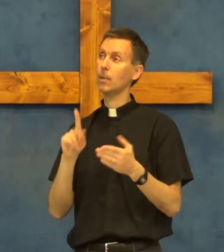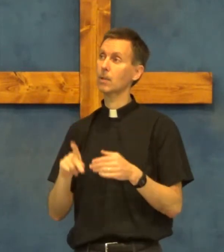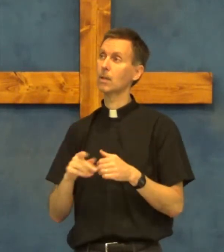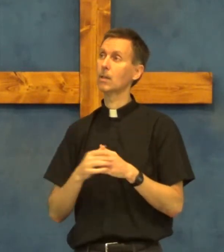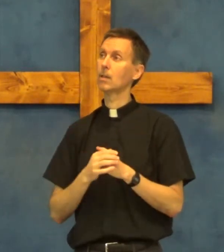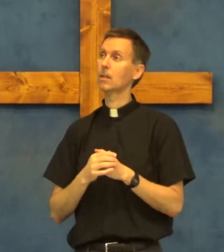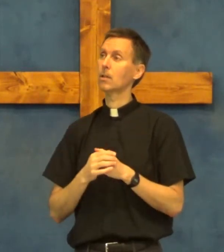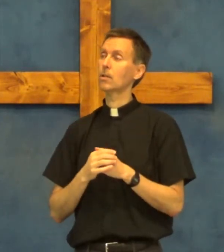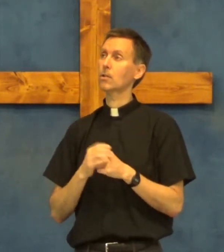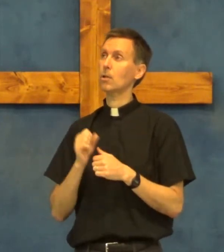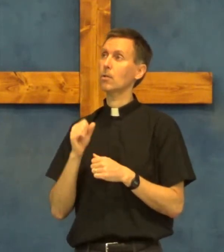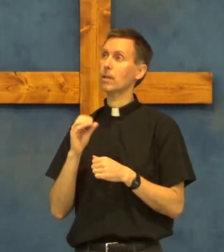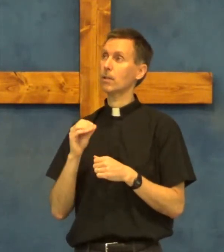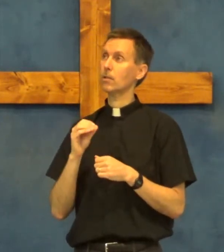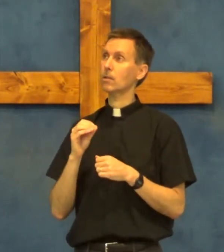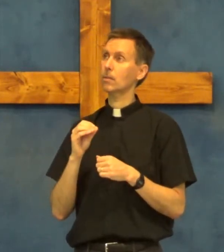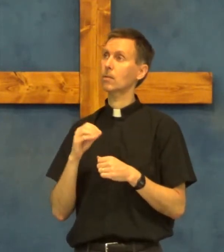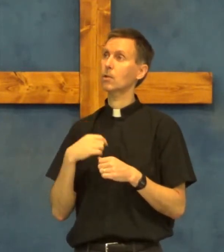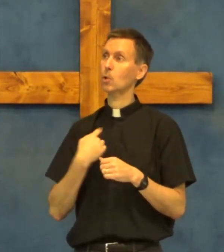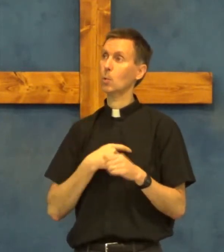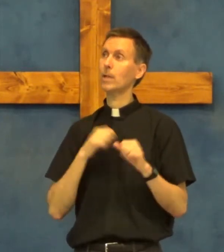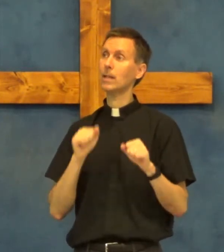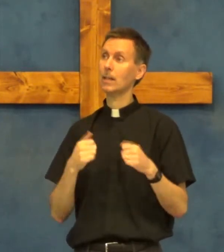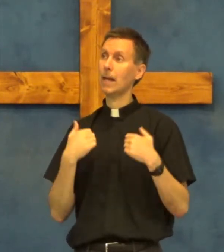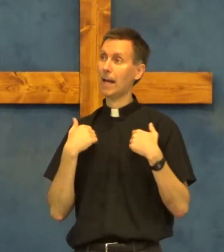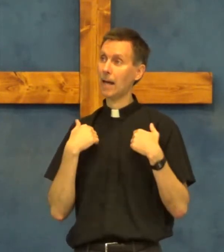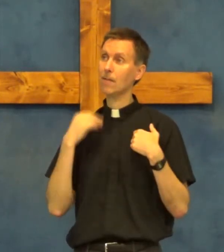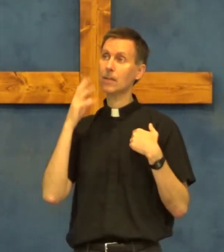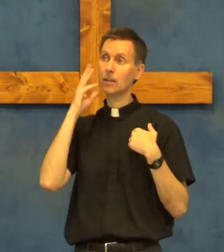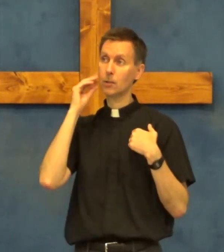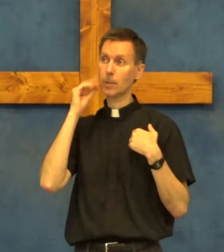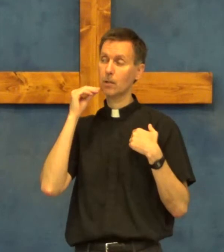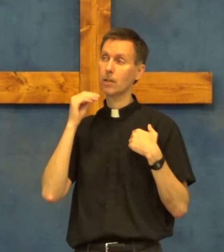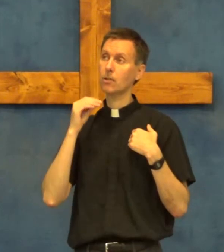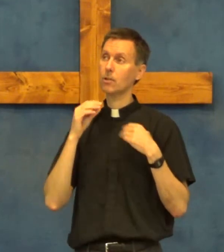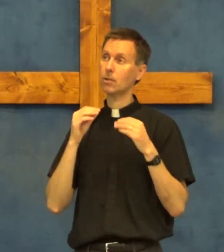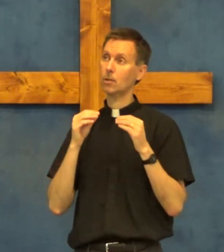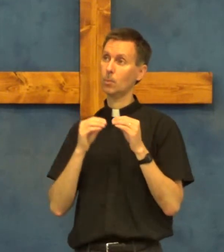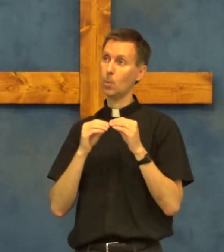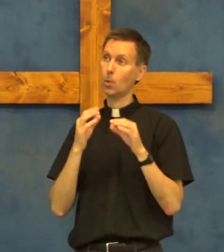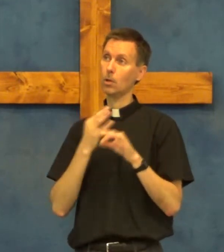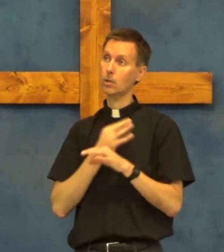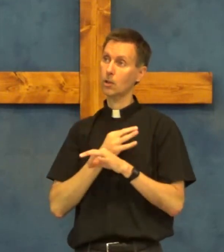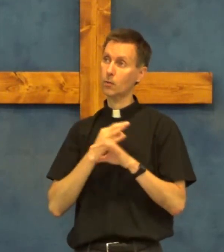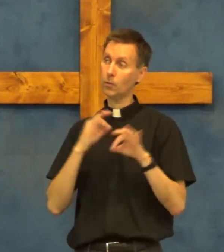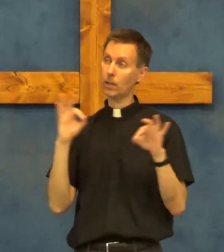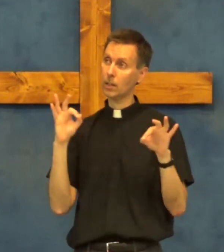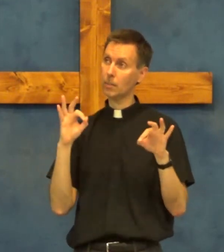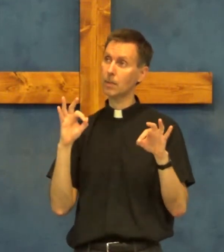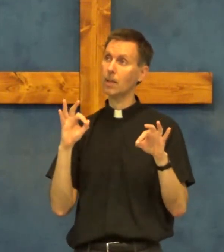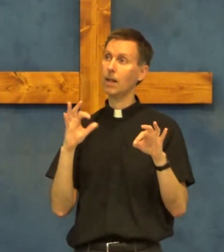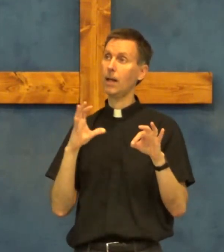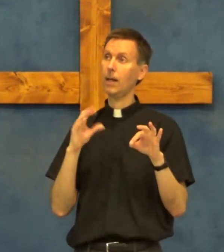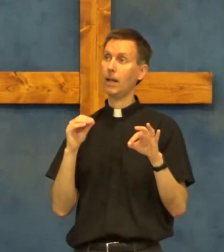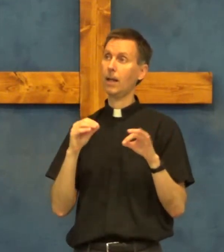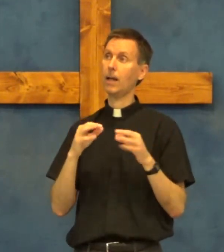so that we can have experience more freedom and